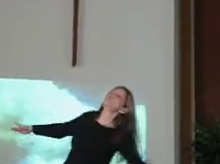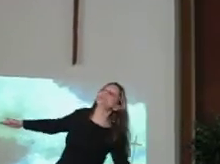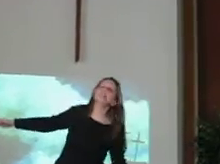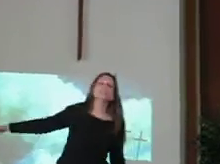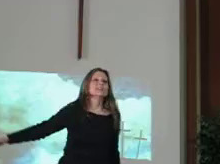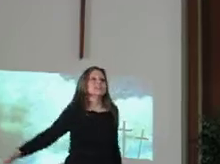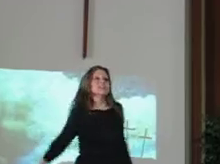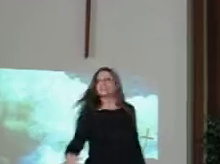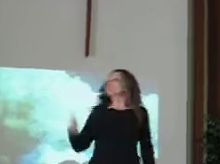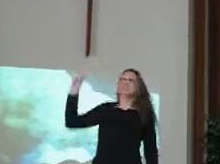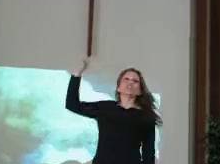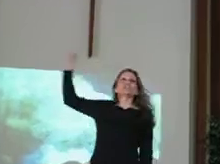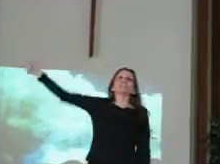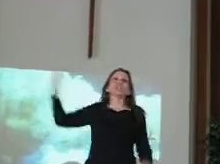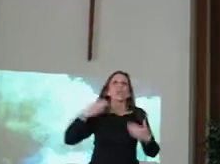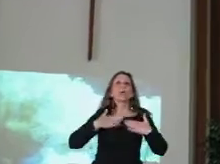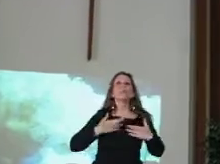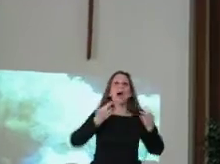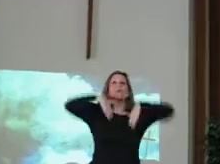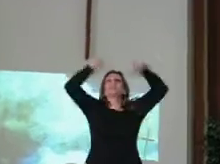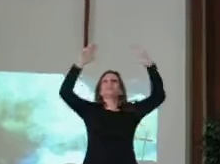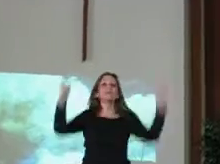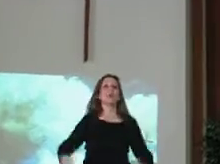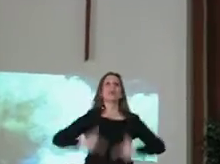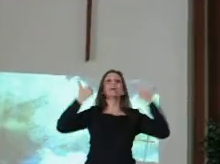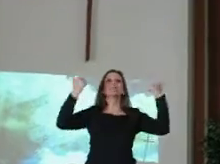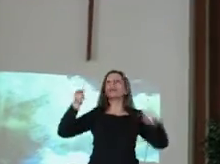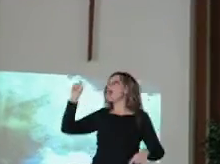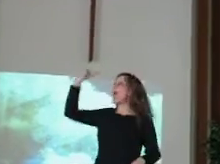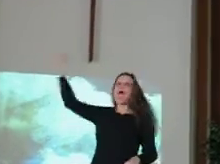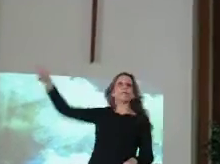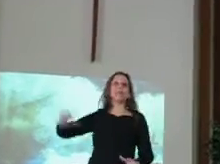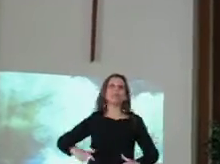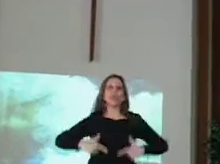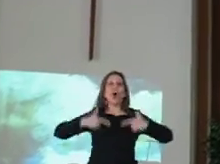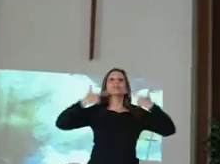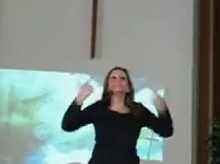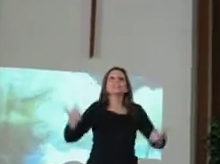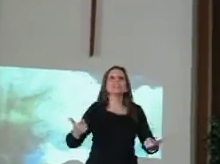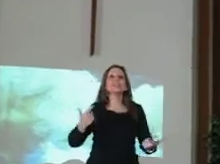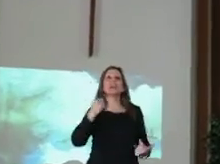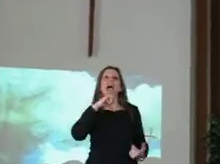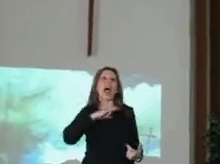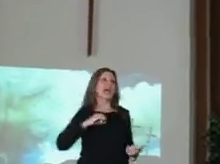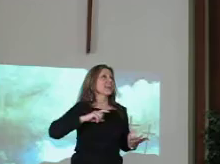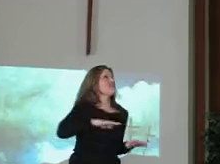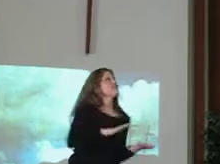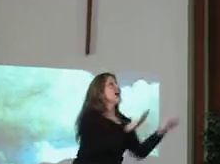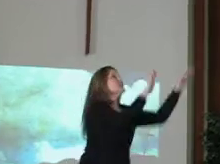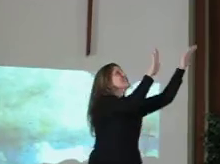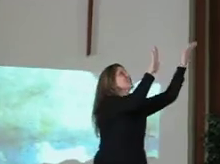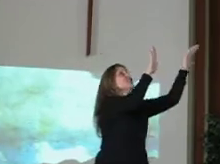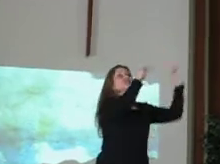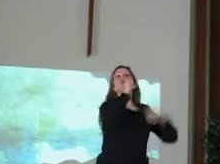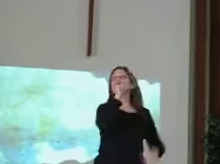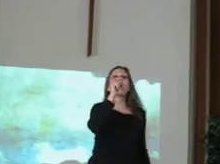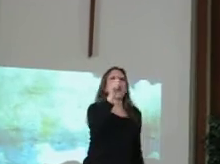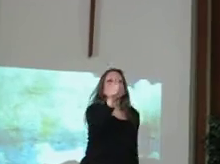need to say, oh, I'm ready for this. And before he left, I could face the wrong